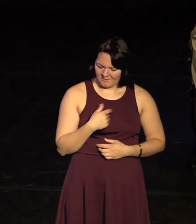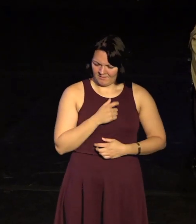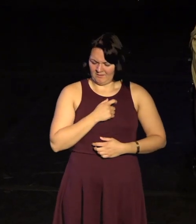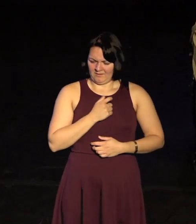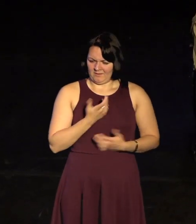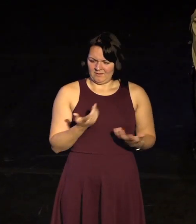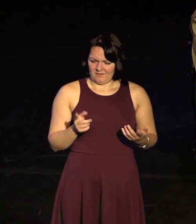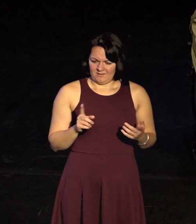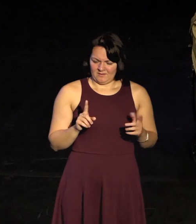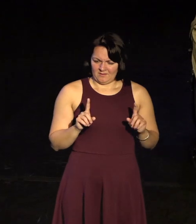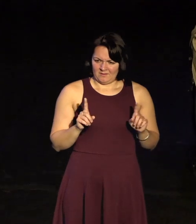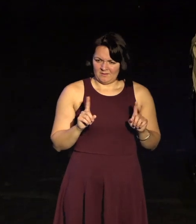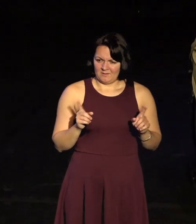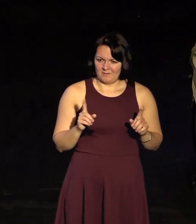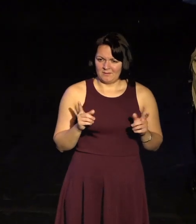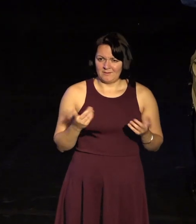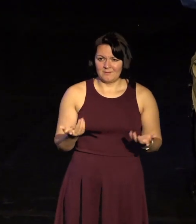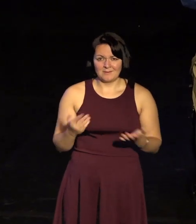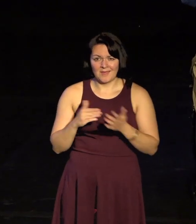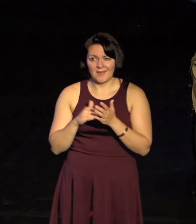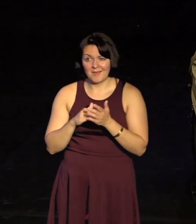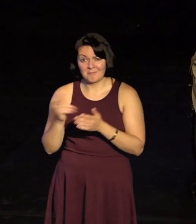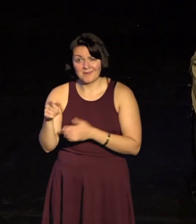asking them if their mother pleasured people for money.